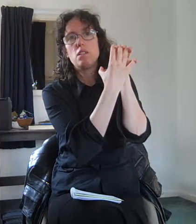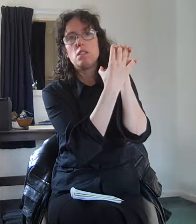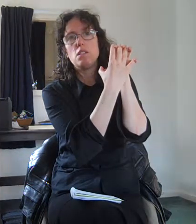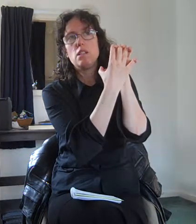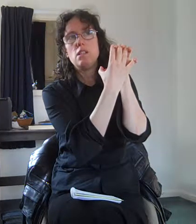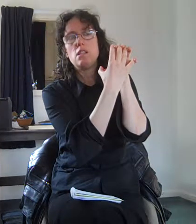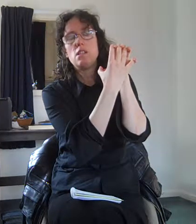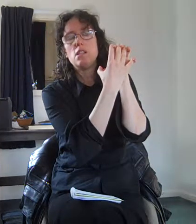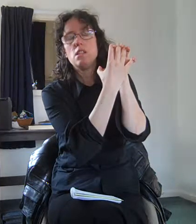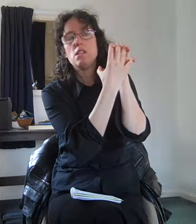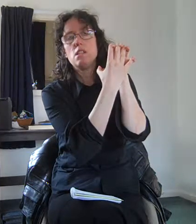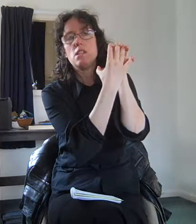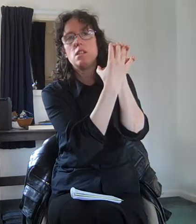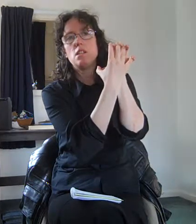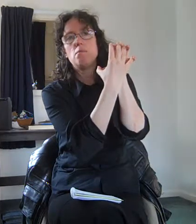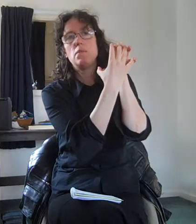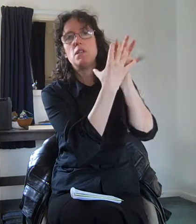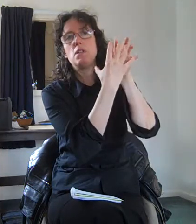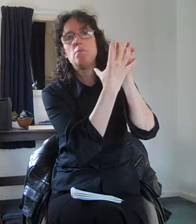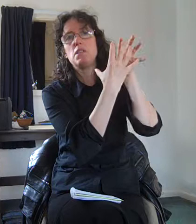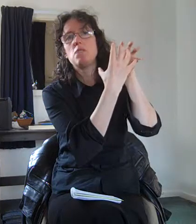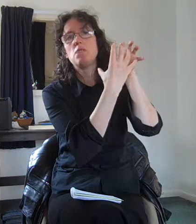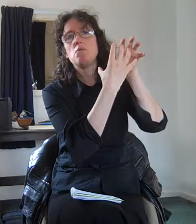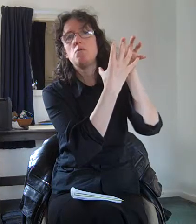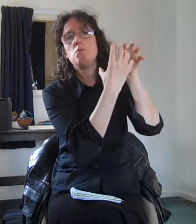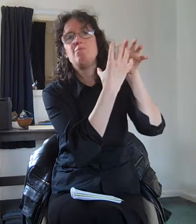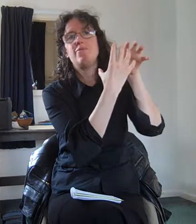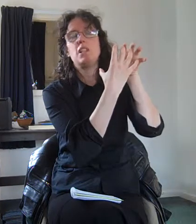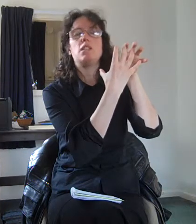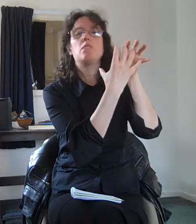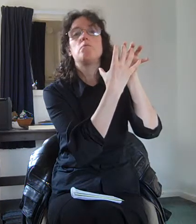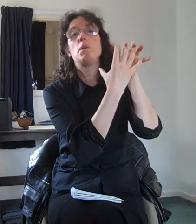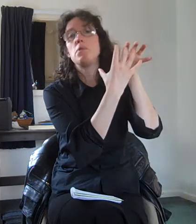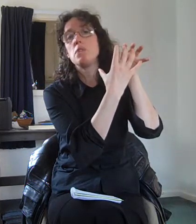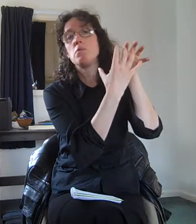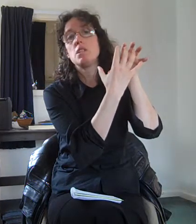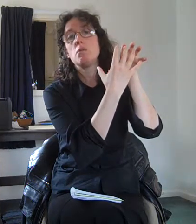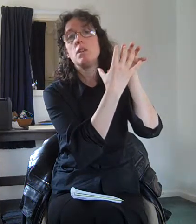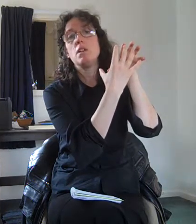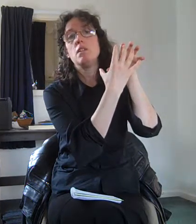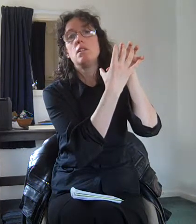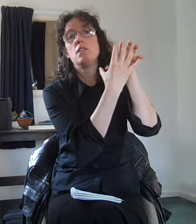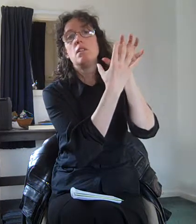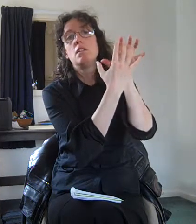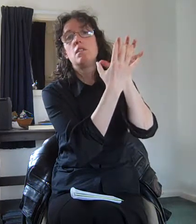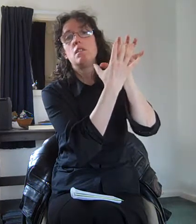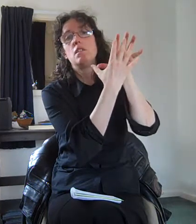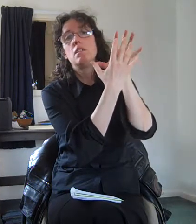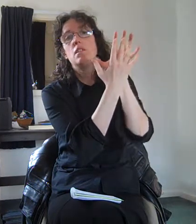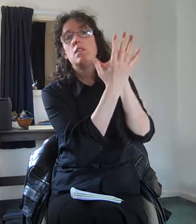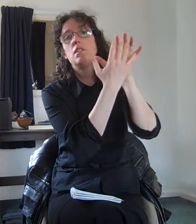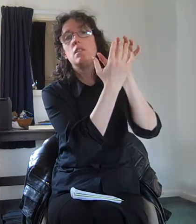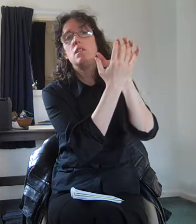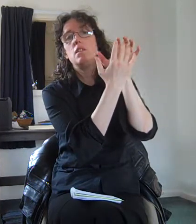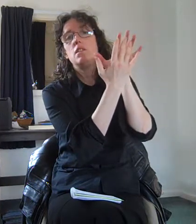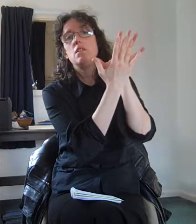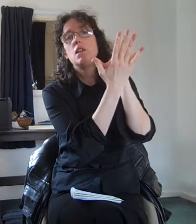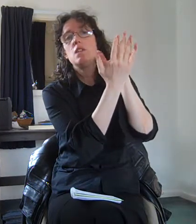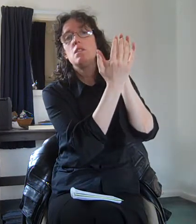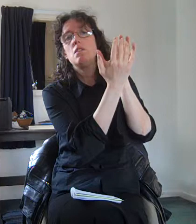see the distance because the muscles are all like pumped up as it were you can't